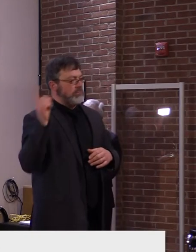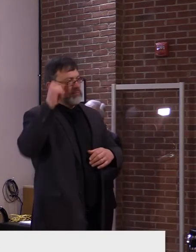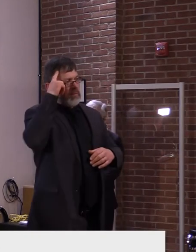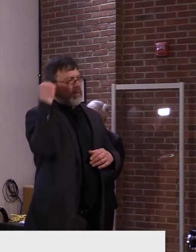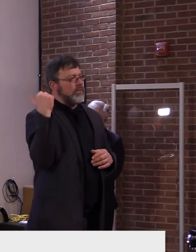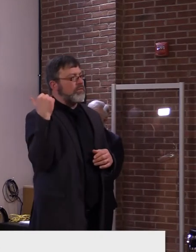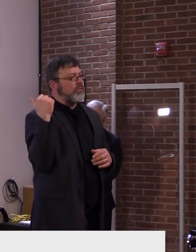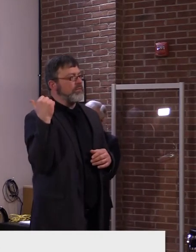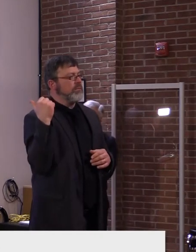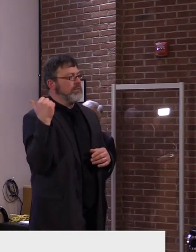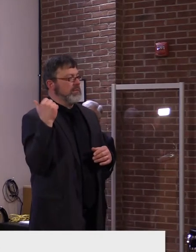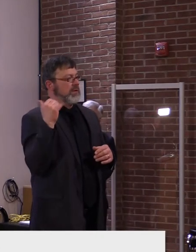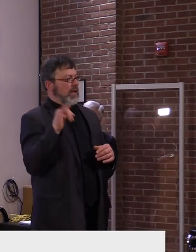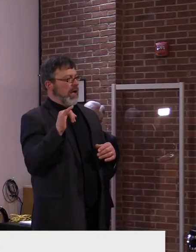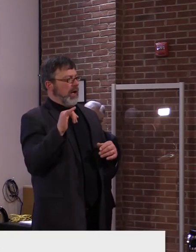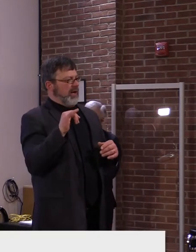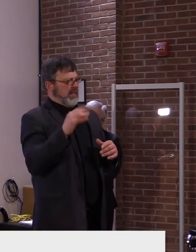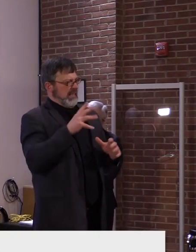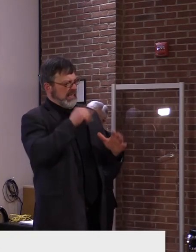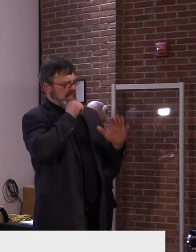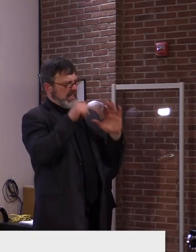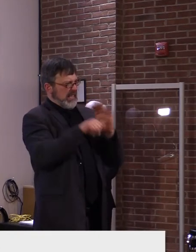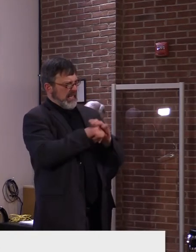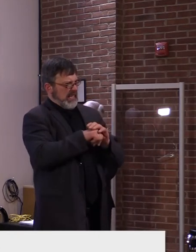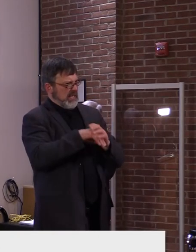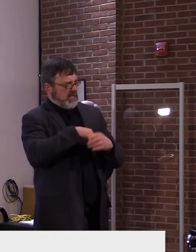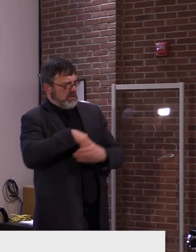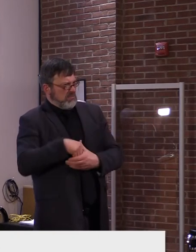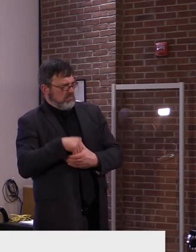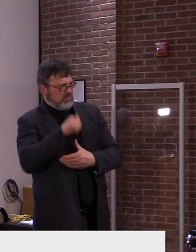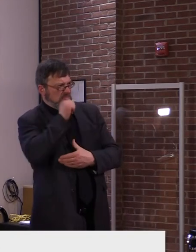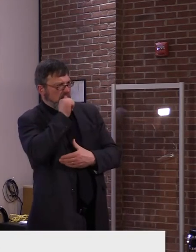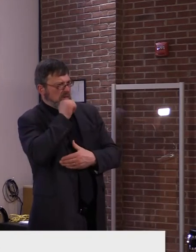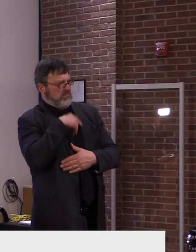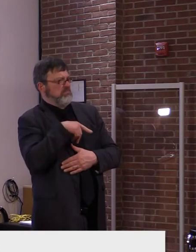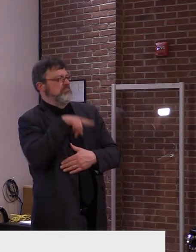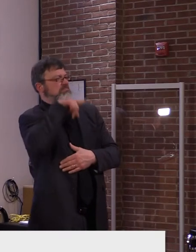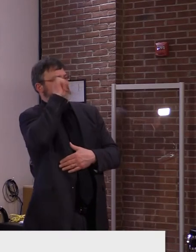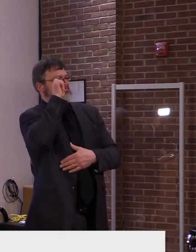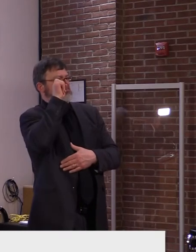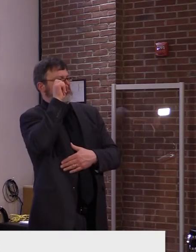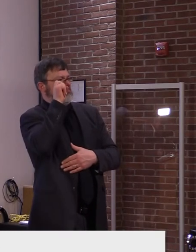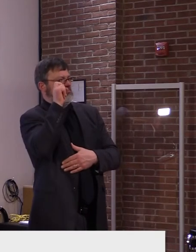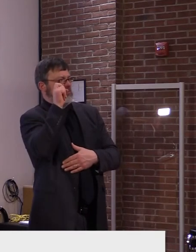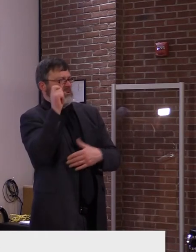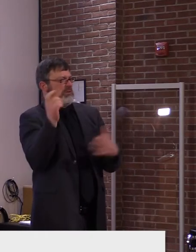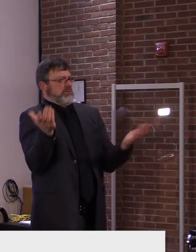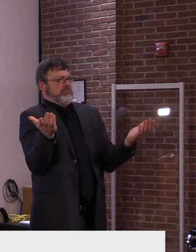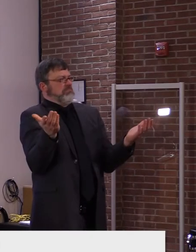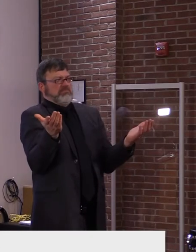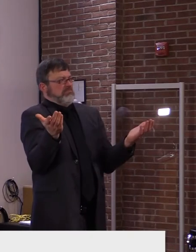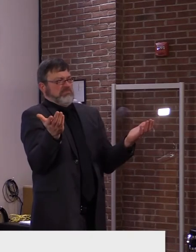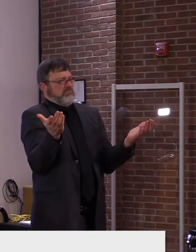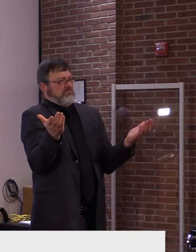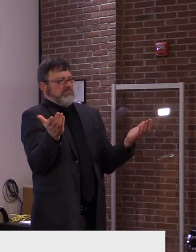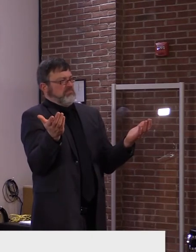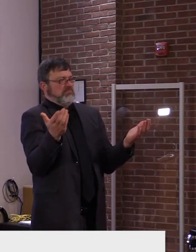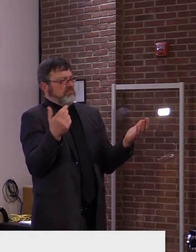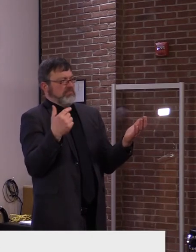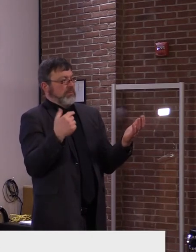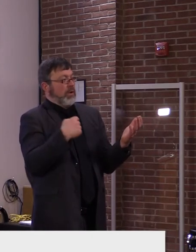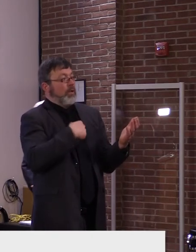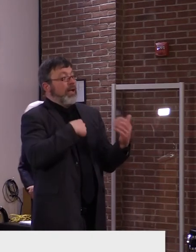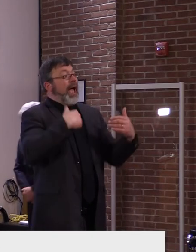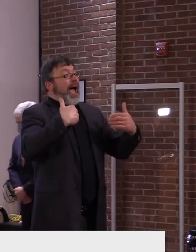hidden stashes, but, uh, we are finding, uh, there is some inventory that we are going to, bring back into the fold and put into use.